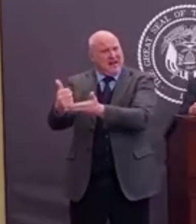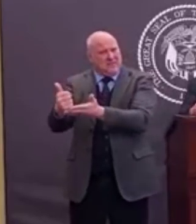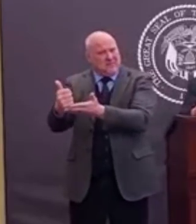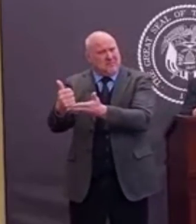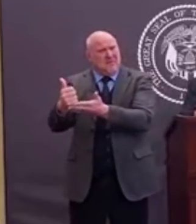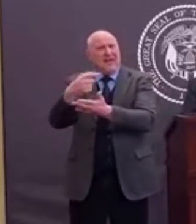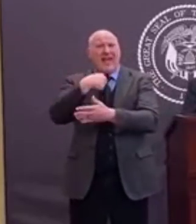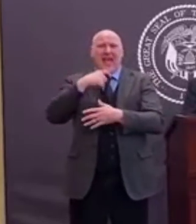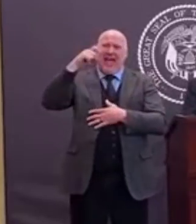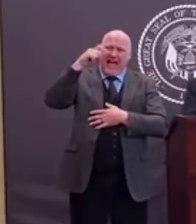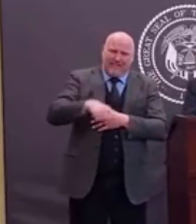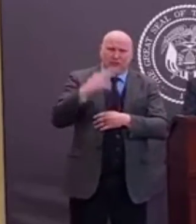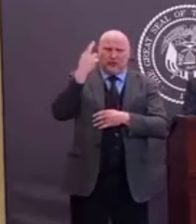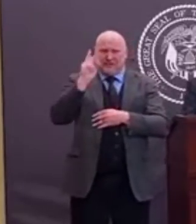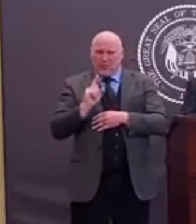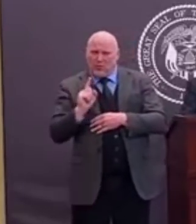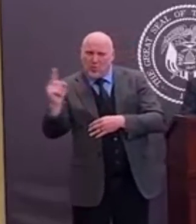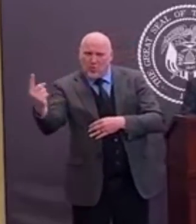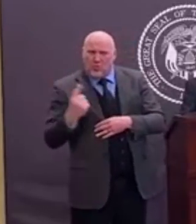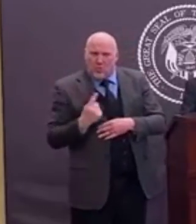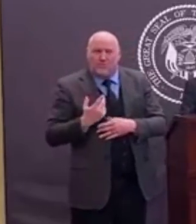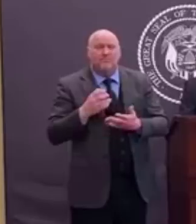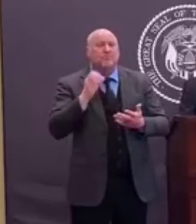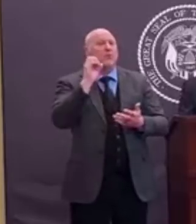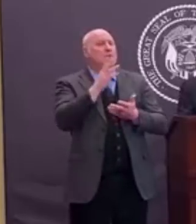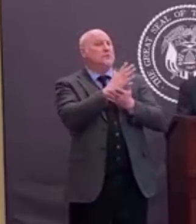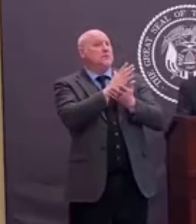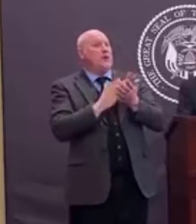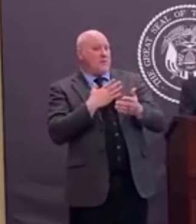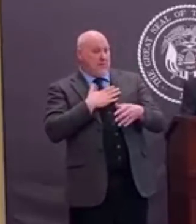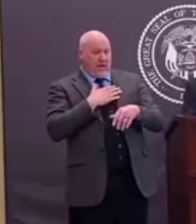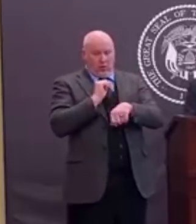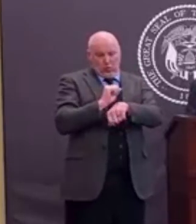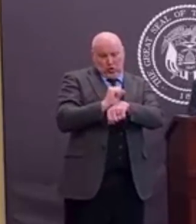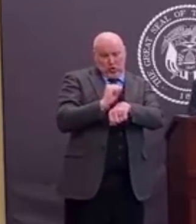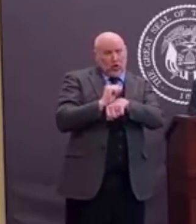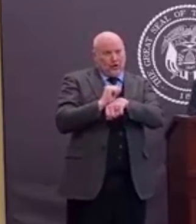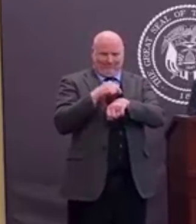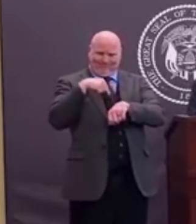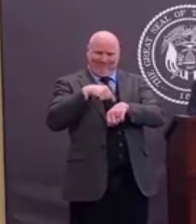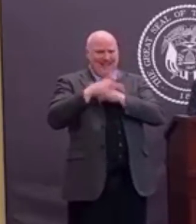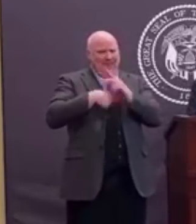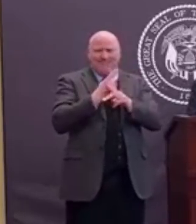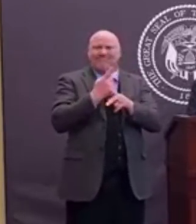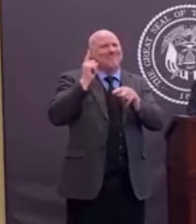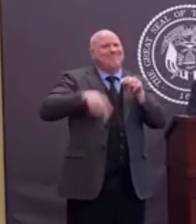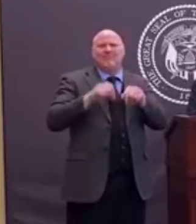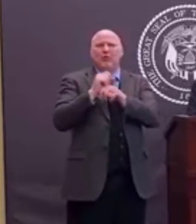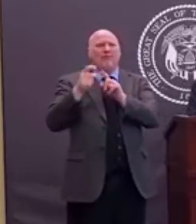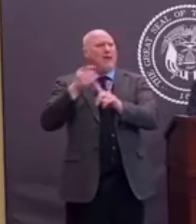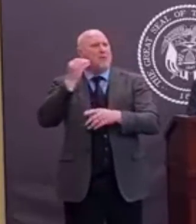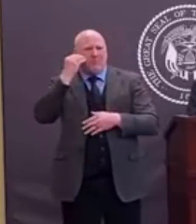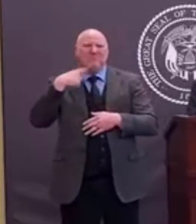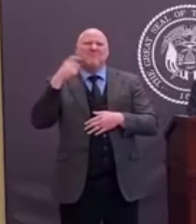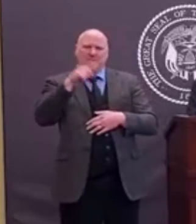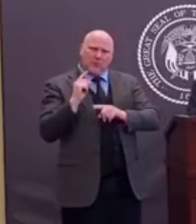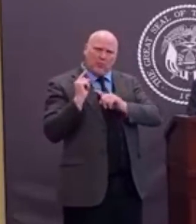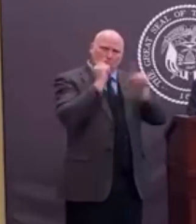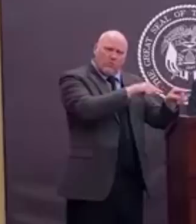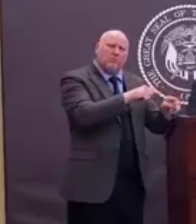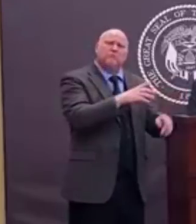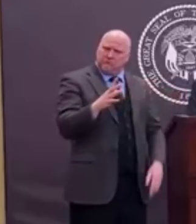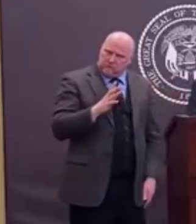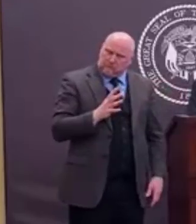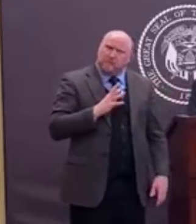telecommute or do your work from home, which we hope employers will try to accommodate, then you might have to travel